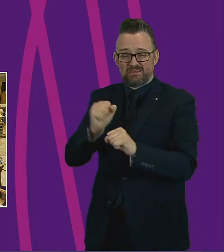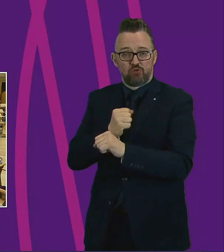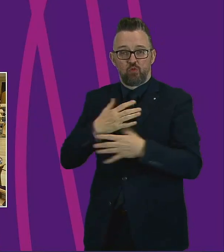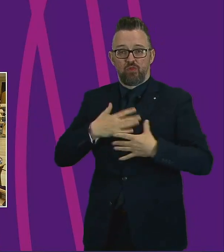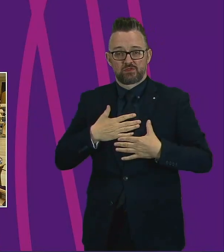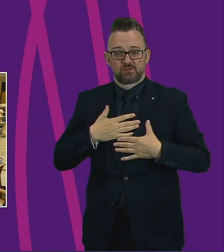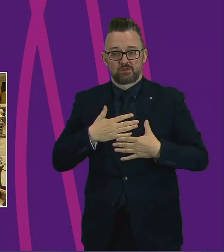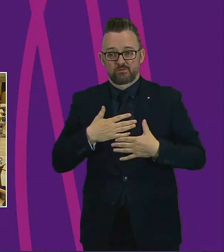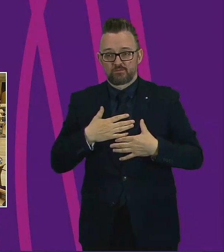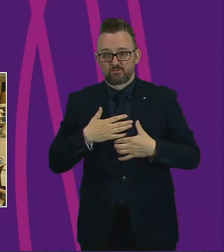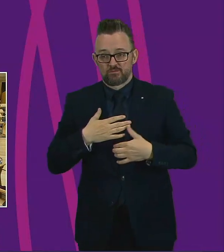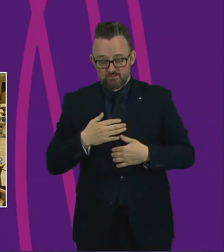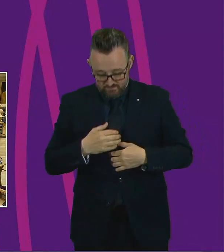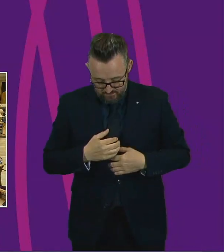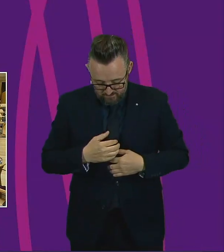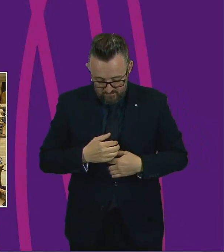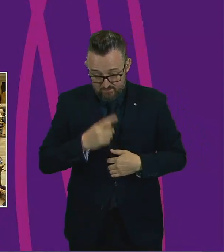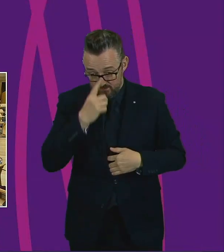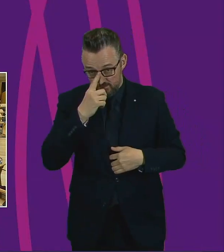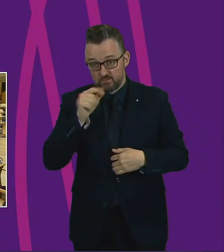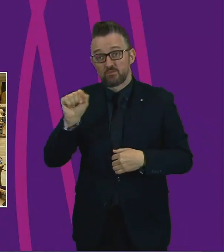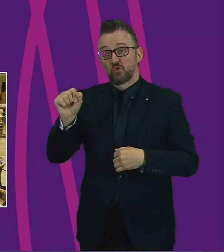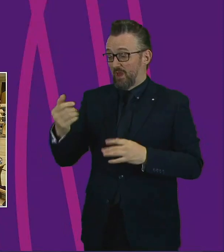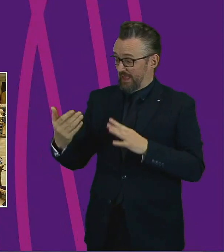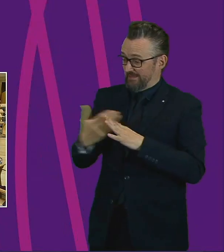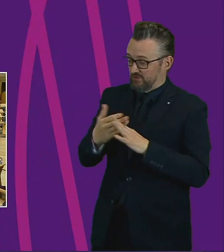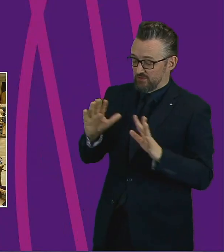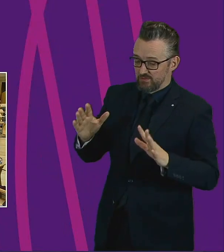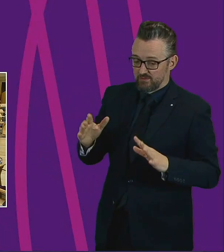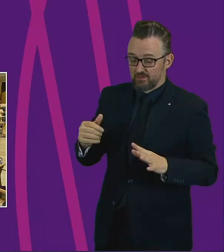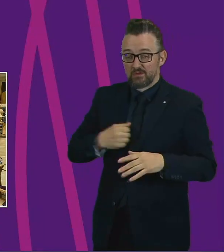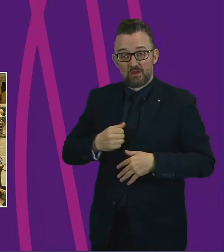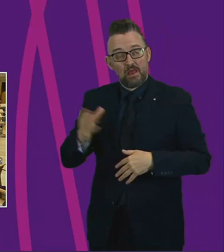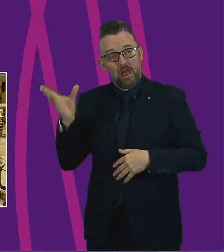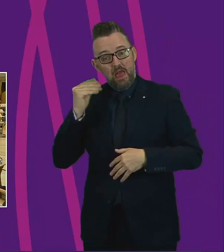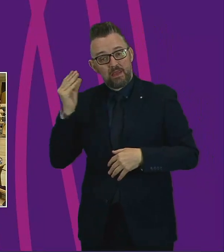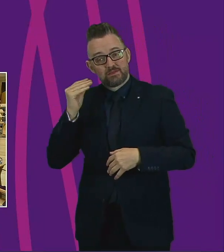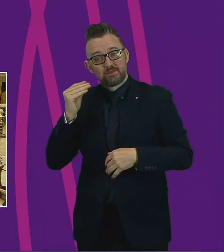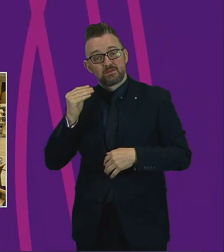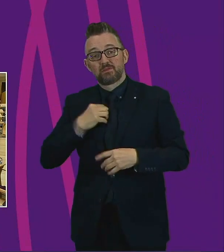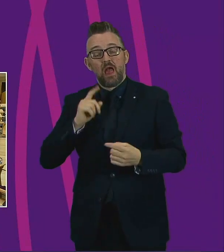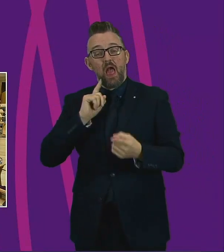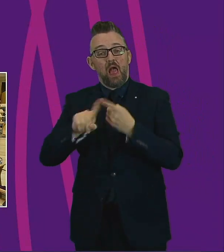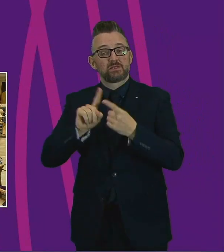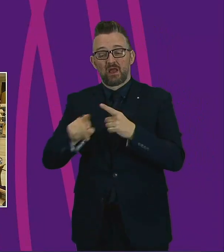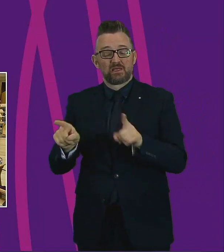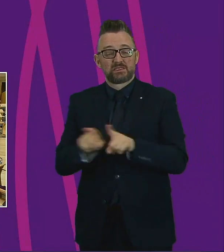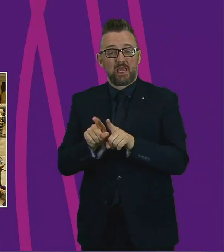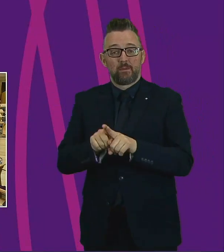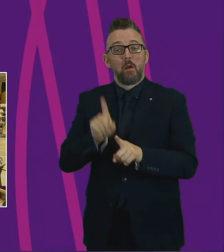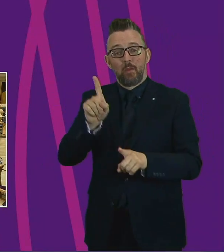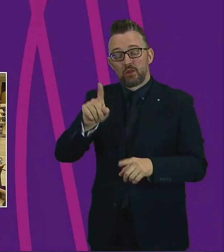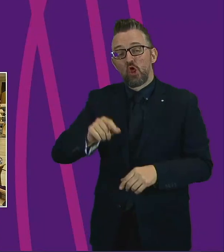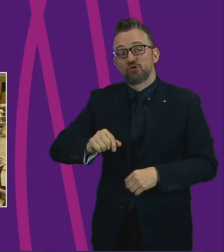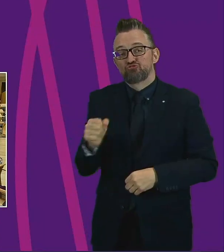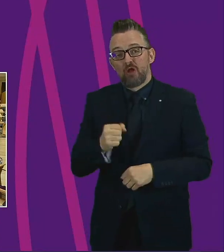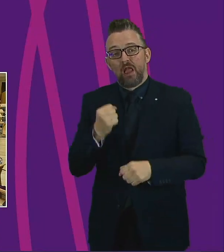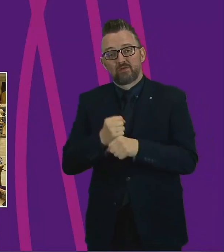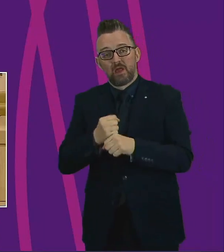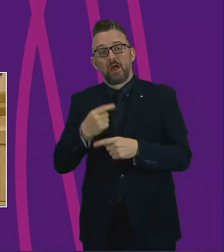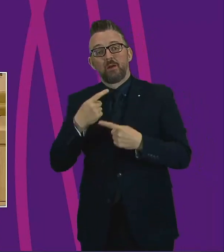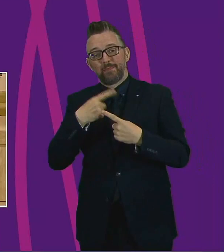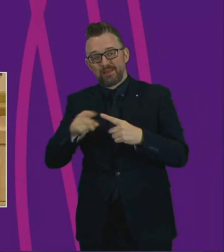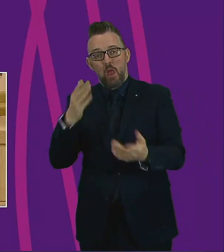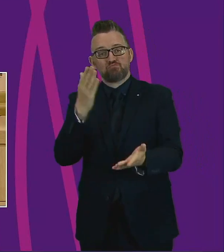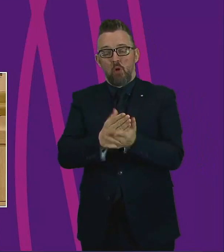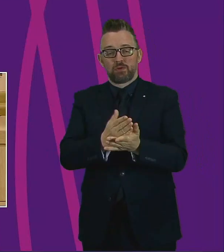And Mr. Lyle, I, I, I take your intervention and, and I listened to that answer every time I heard it. But it was the Scottish Government that made the